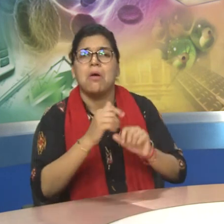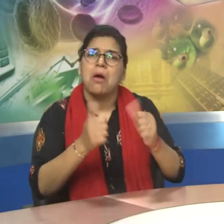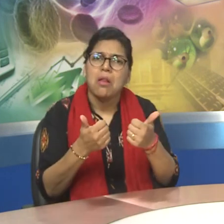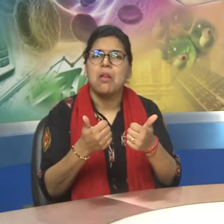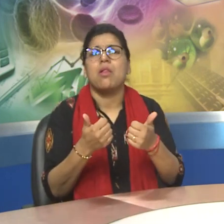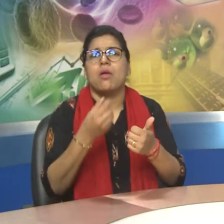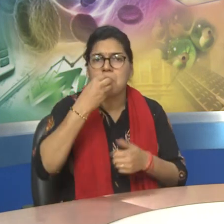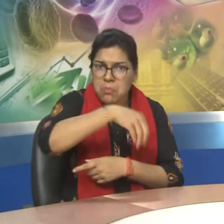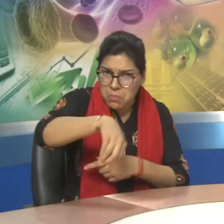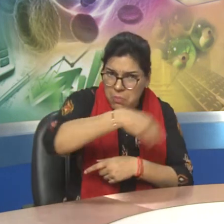You can have a look at them.